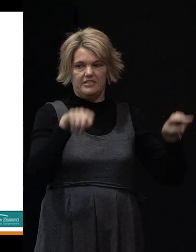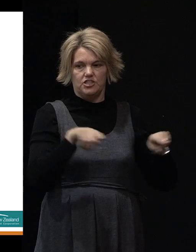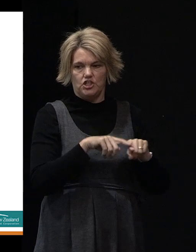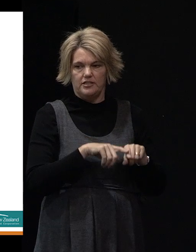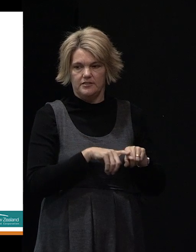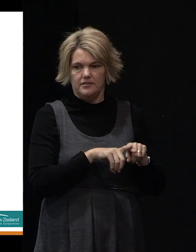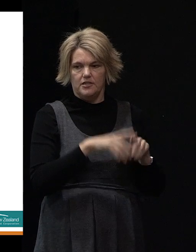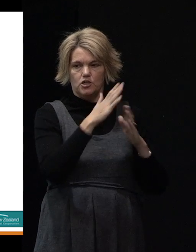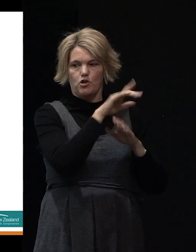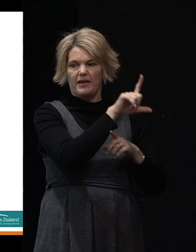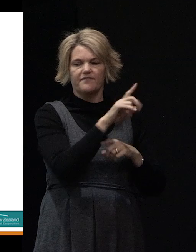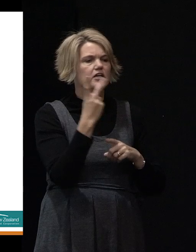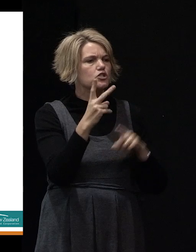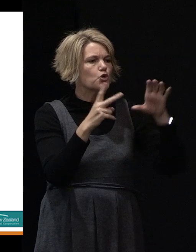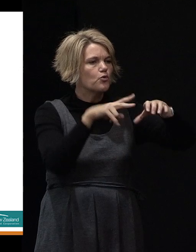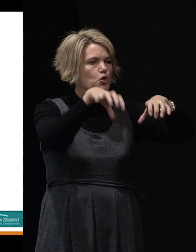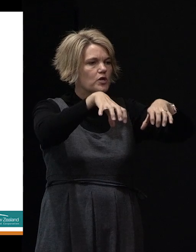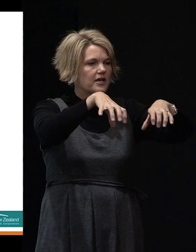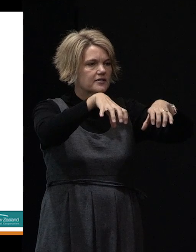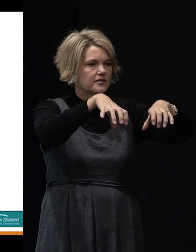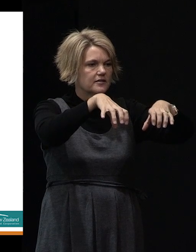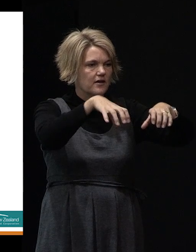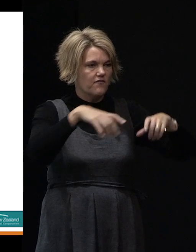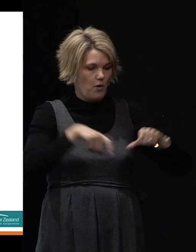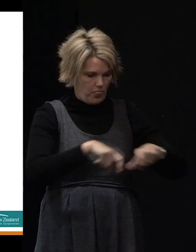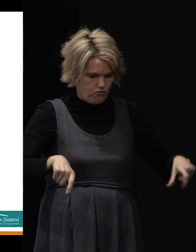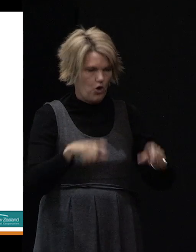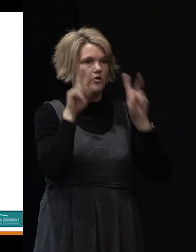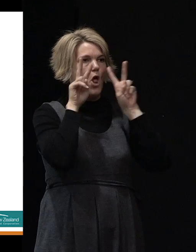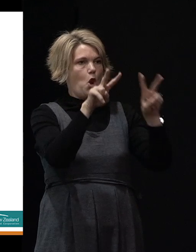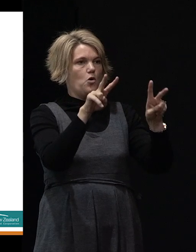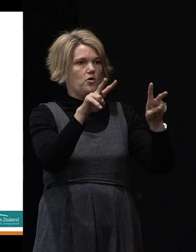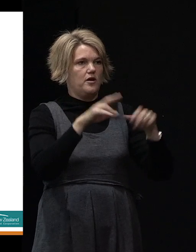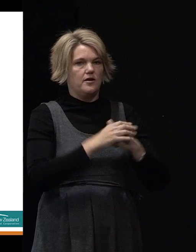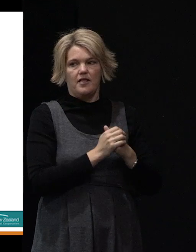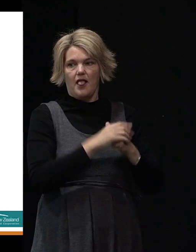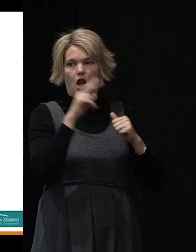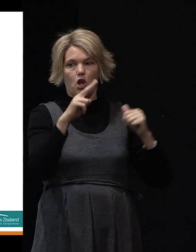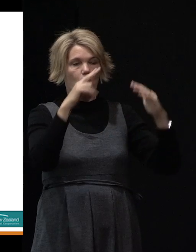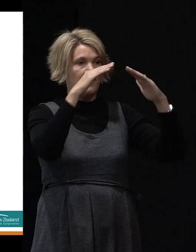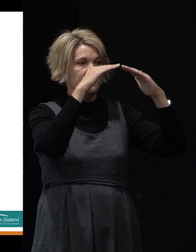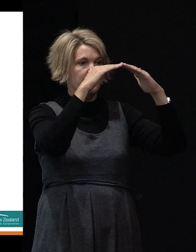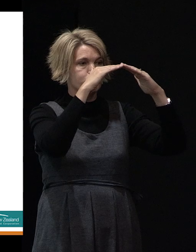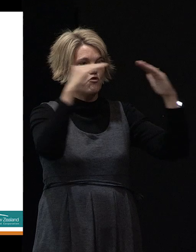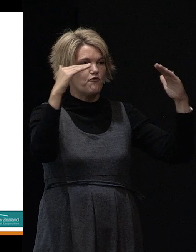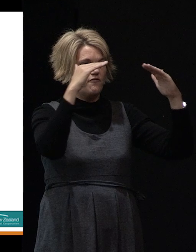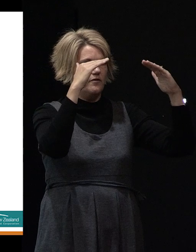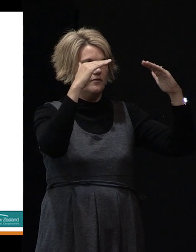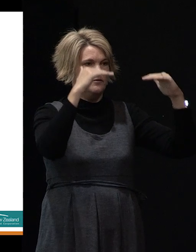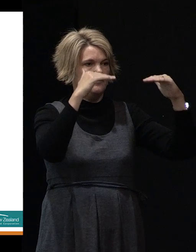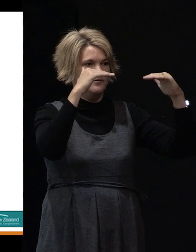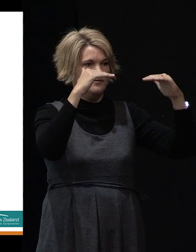the, this is a two unit building, we're looking square on from the front. If you can look at the roof line you'll probably see a bit of a dip in the middle.